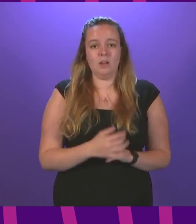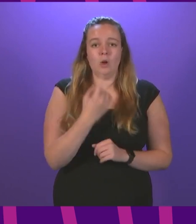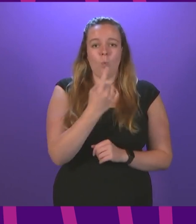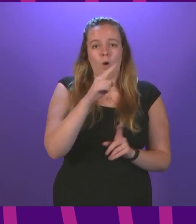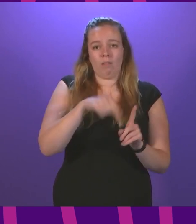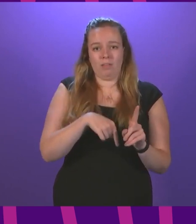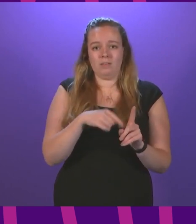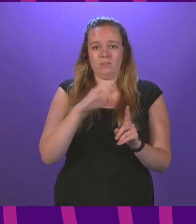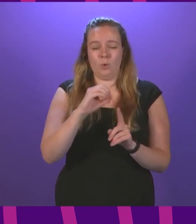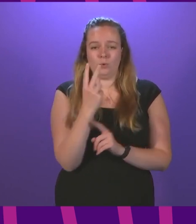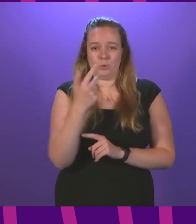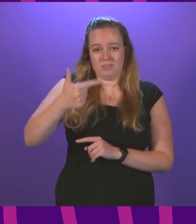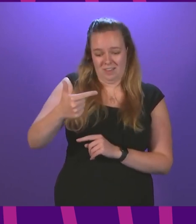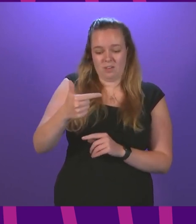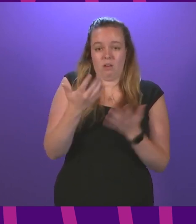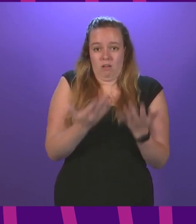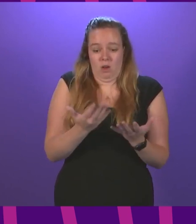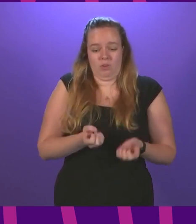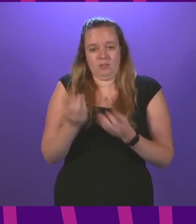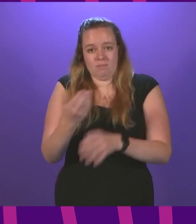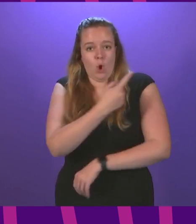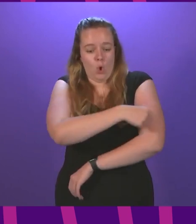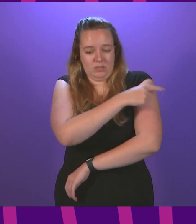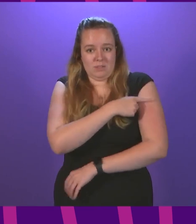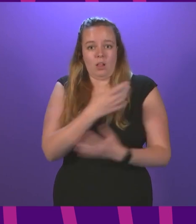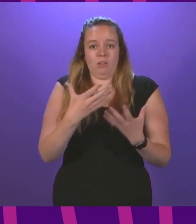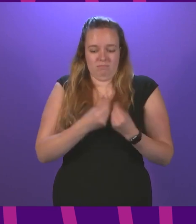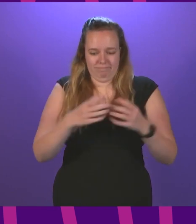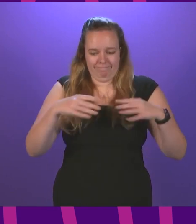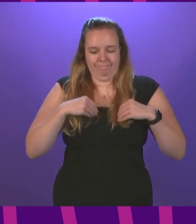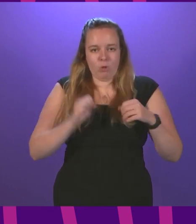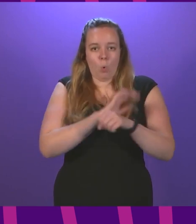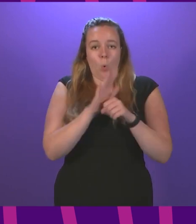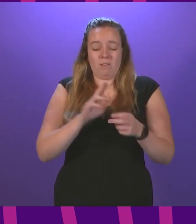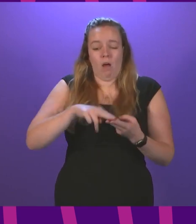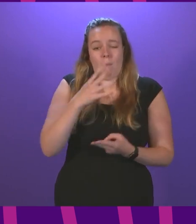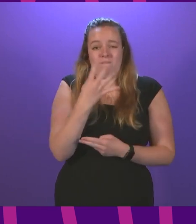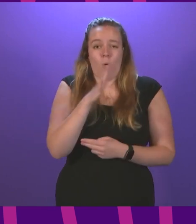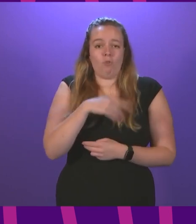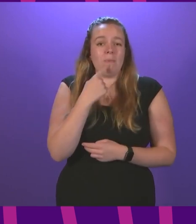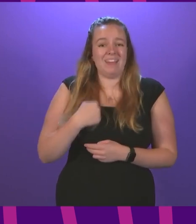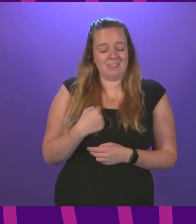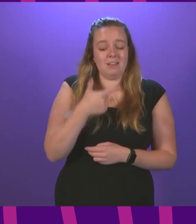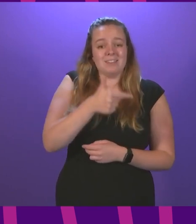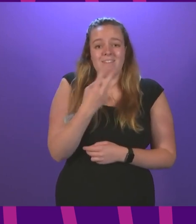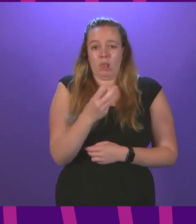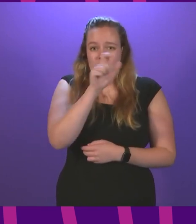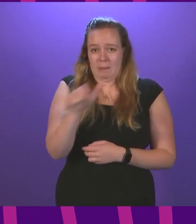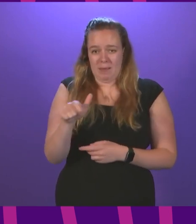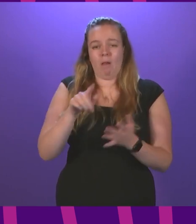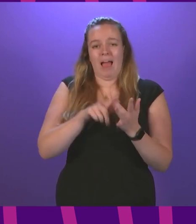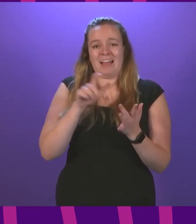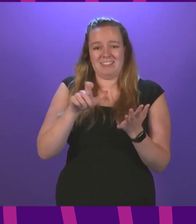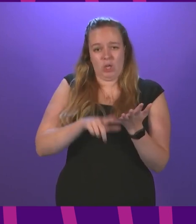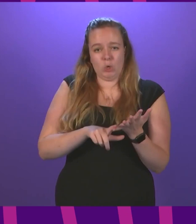,027 people are currently in hospital with Covid, four more than yesterday, and 73 people are receiving intensive care,